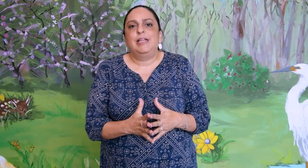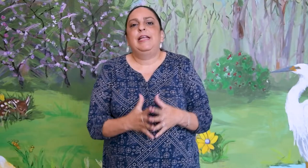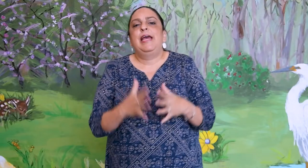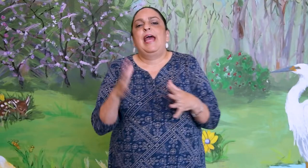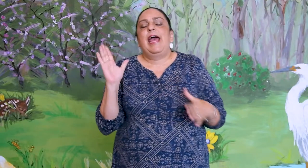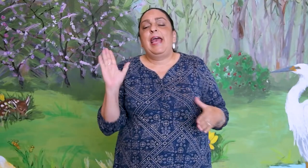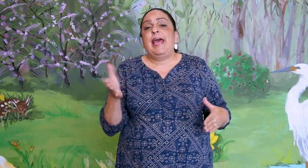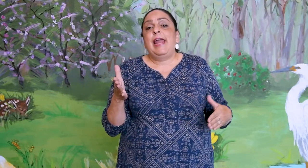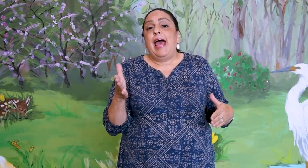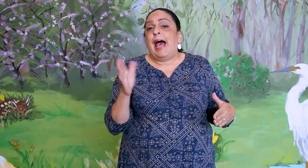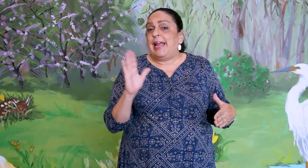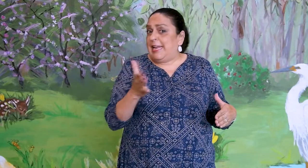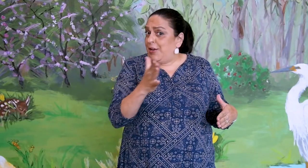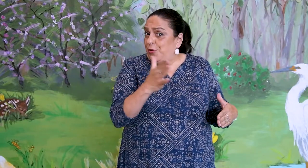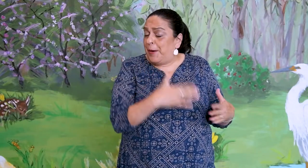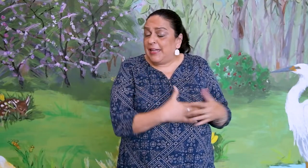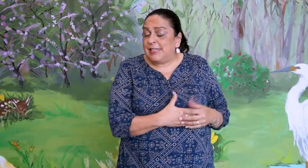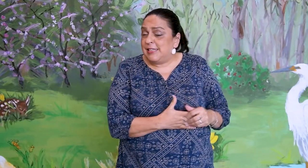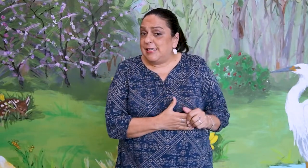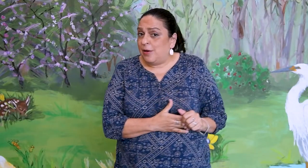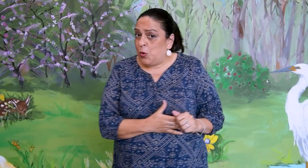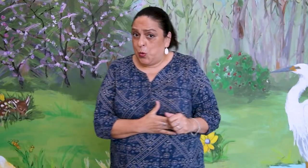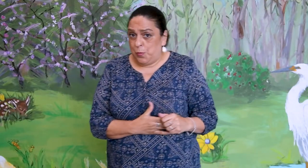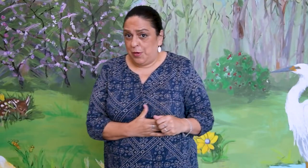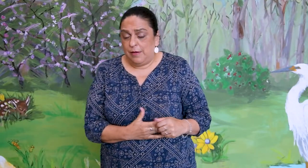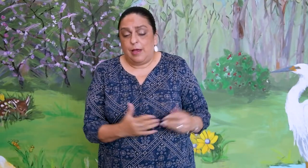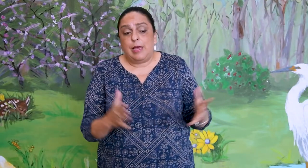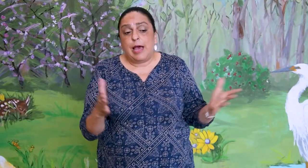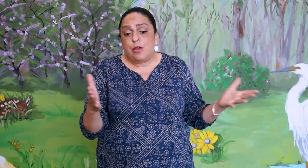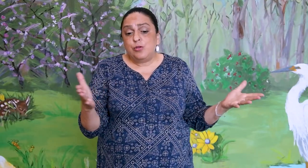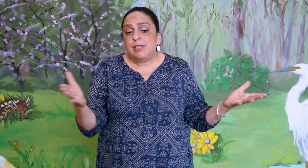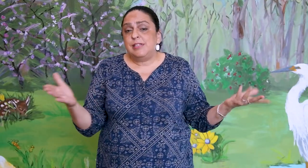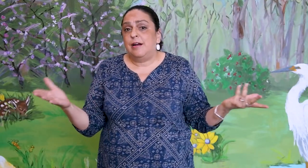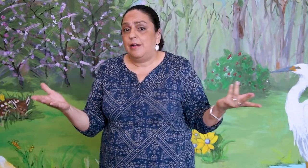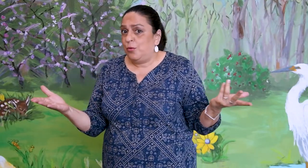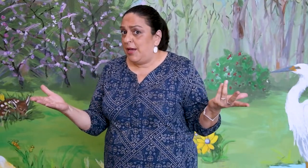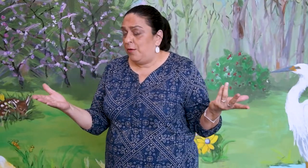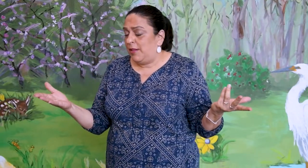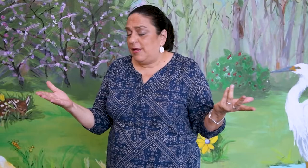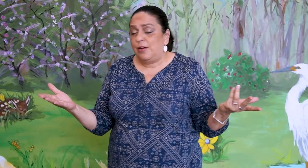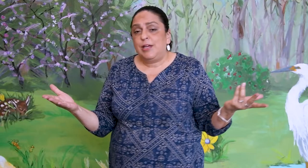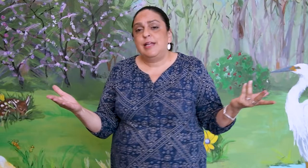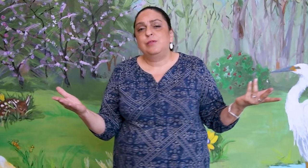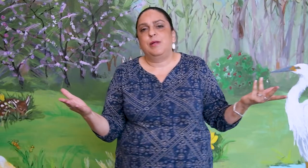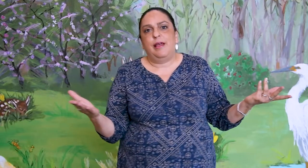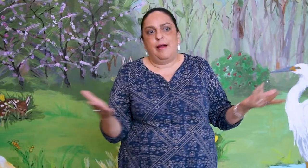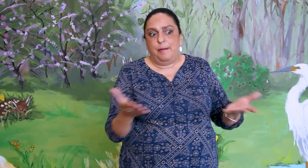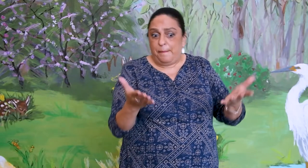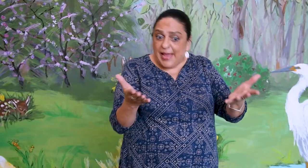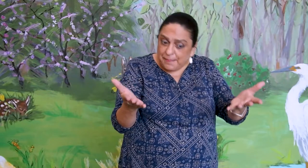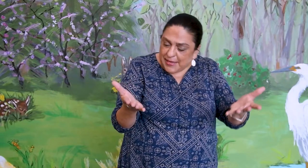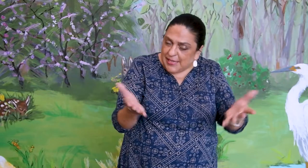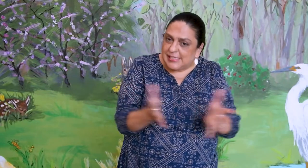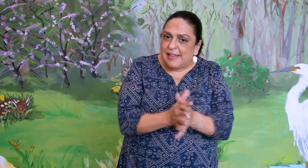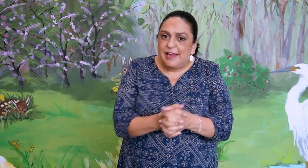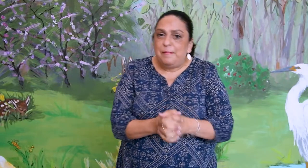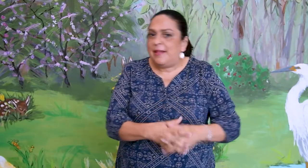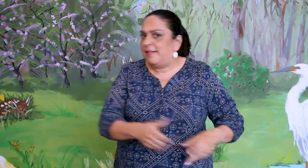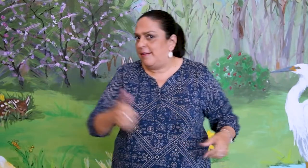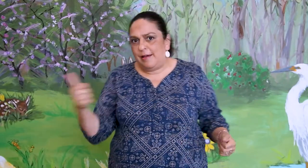it. And I need you to practice this at home. I usually start doing it with the little kids when they are babies. And then by the time